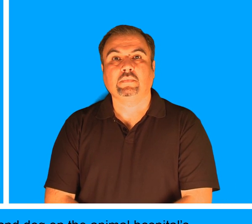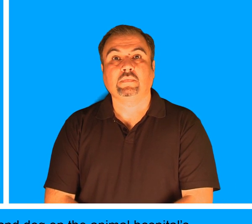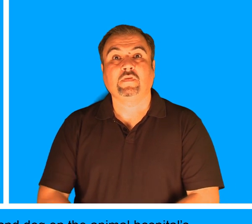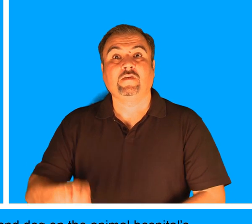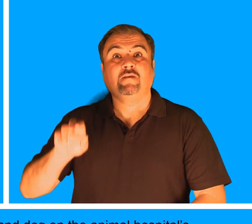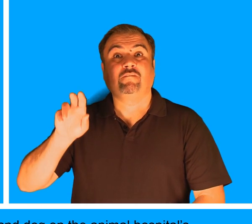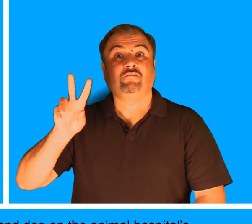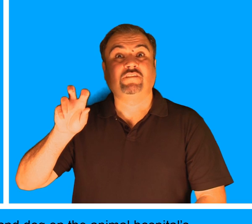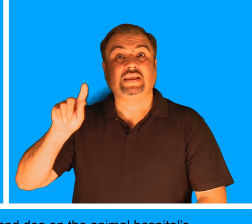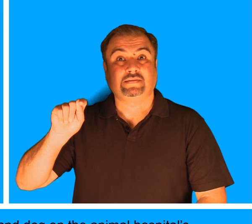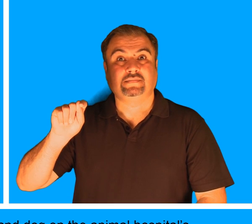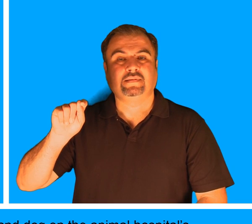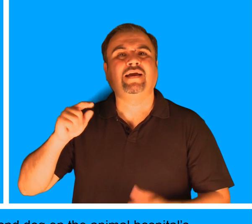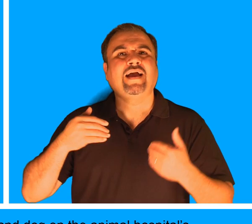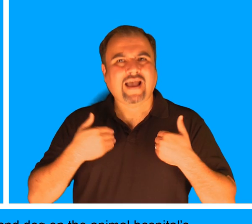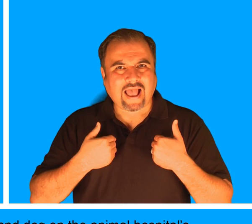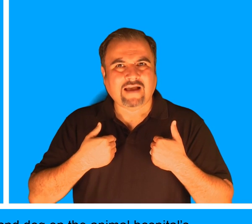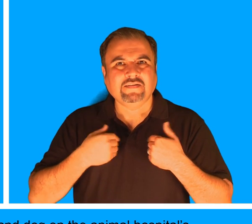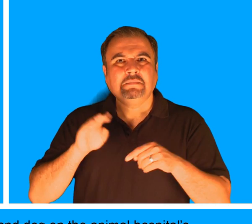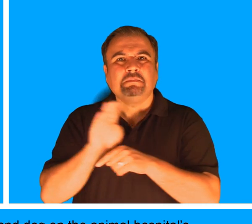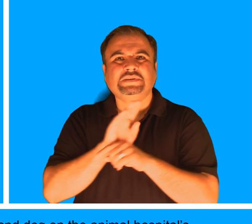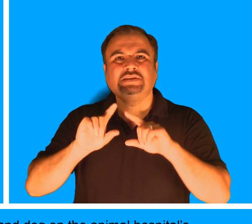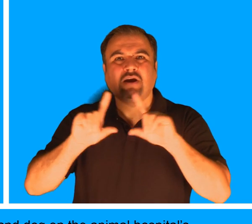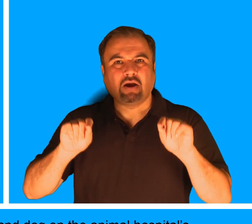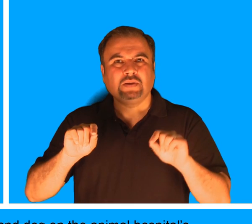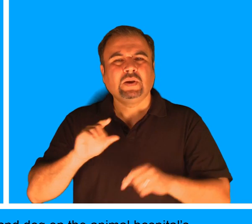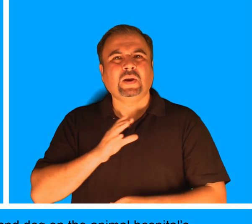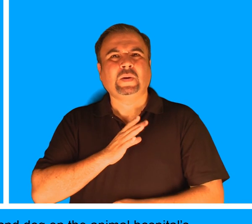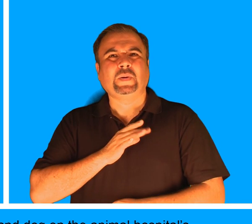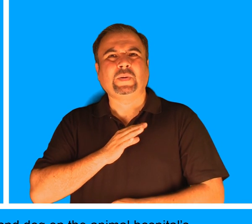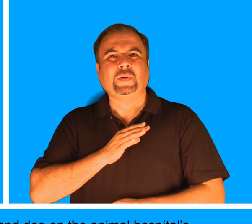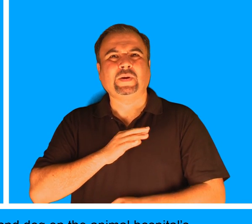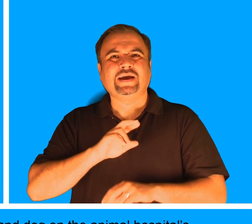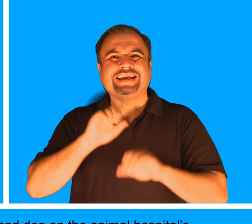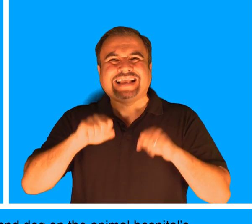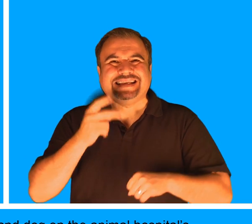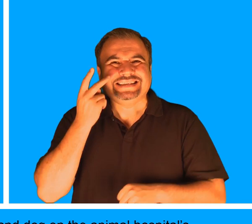There are silhouettes of a cat and dog on the Animal Hospital's business card.